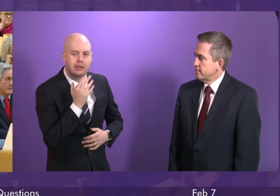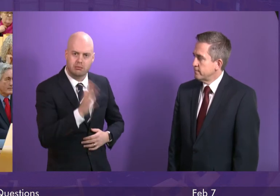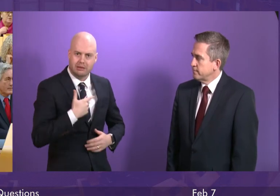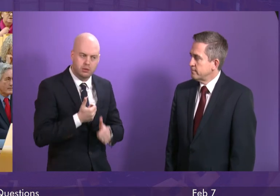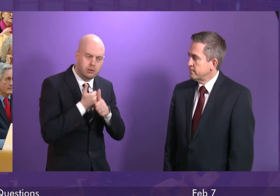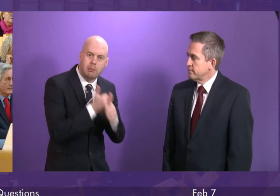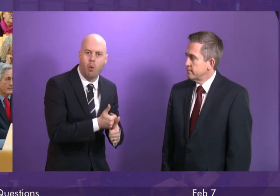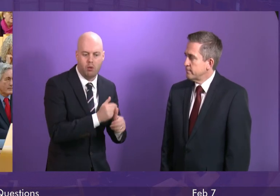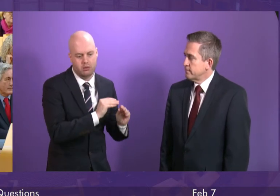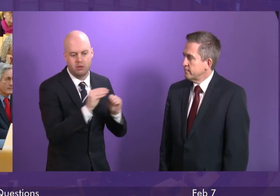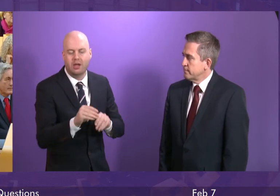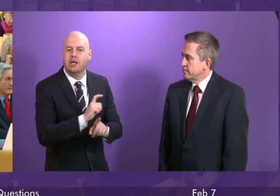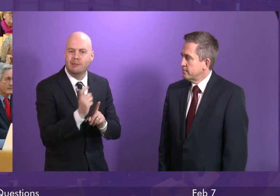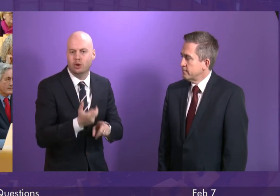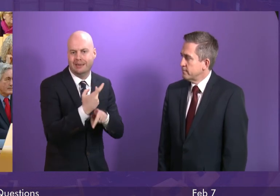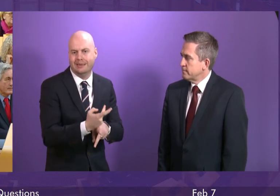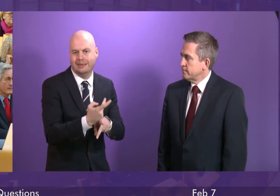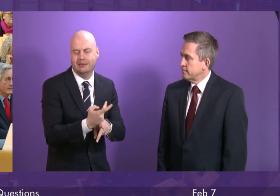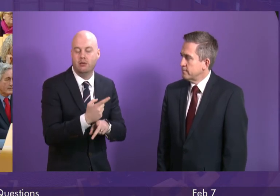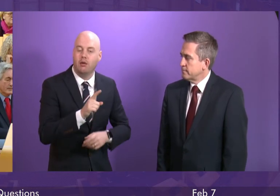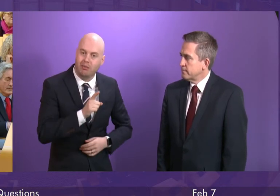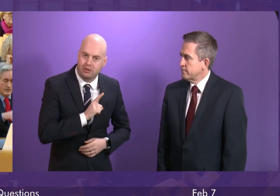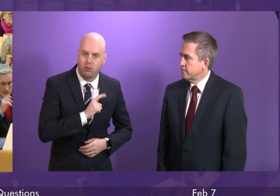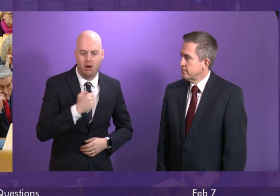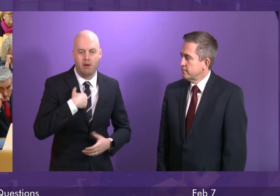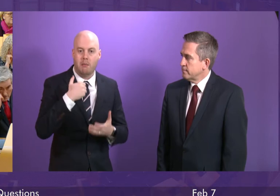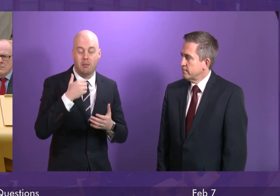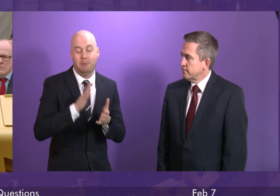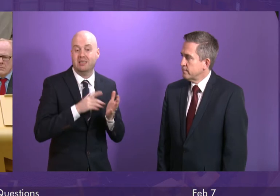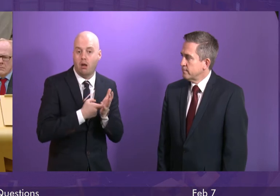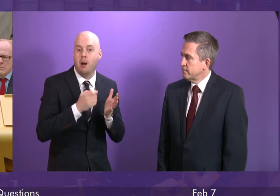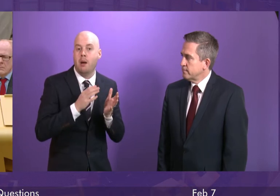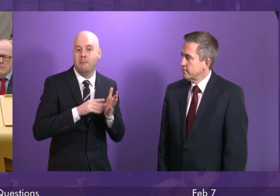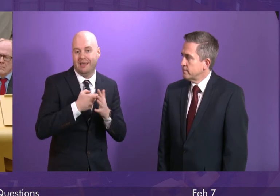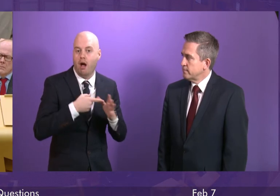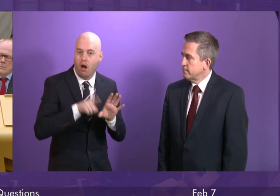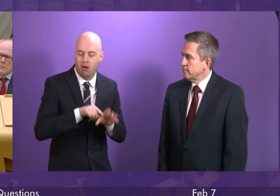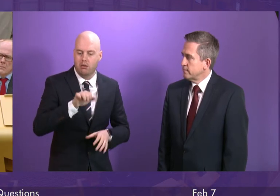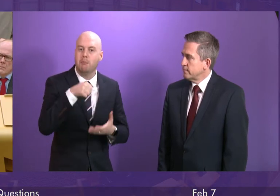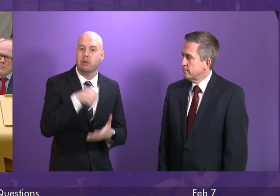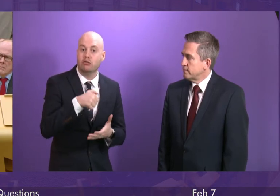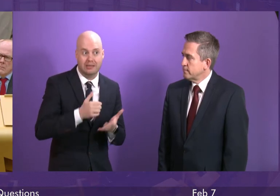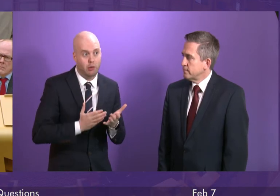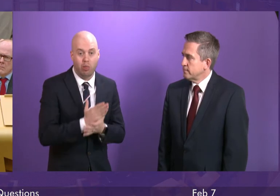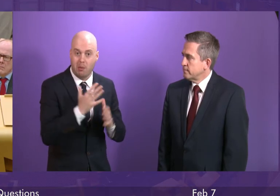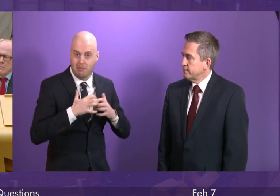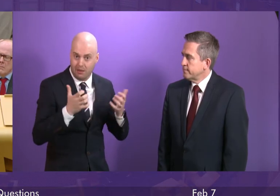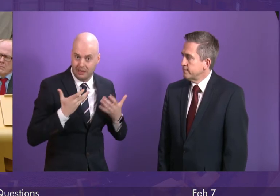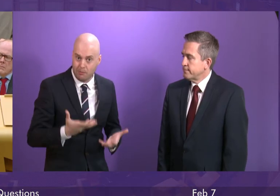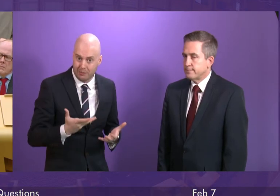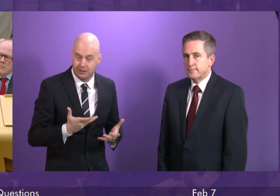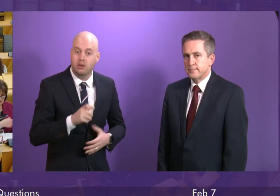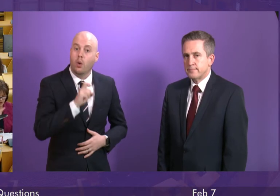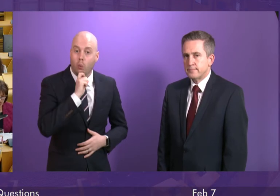Mr Mackay's budget, which is currently going through Parliament just now, will see an increase in the resources available for health and social care